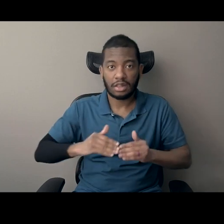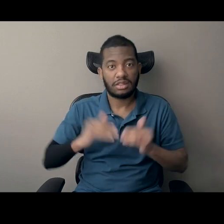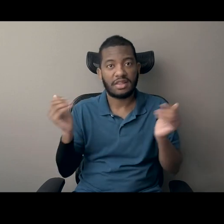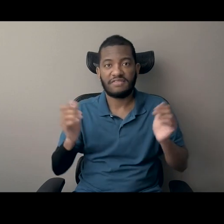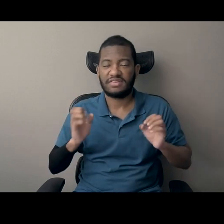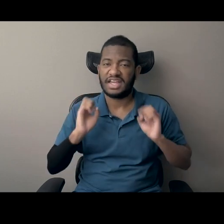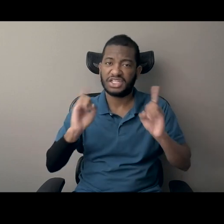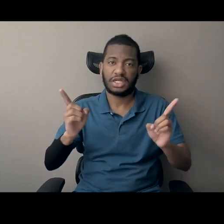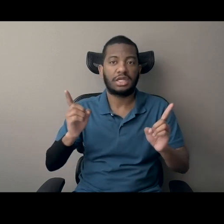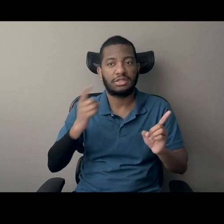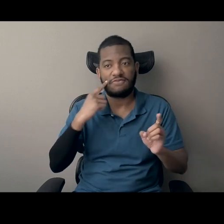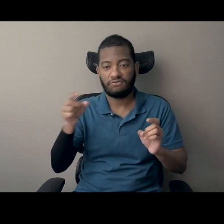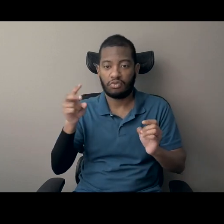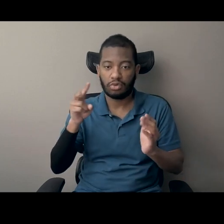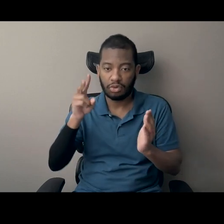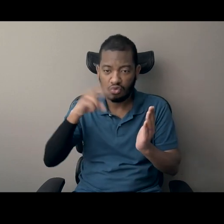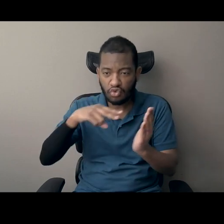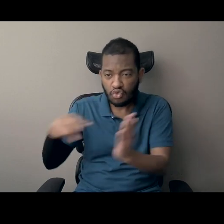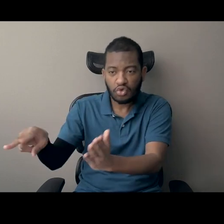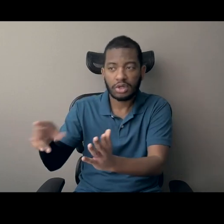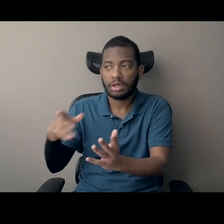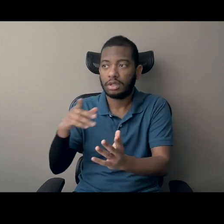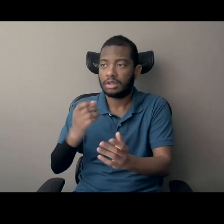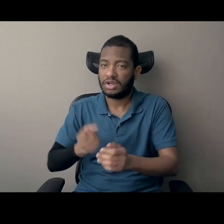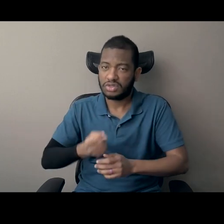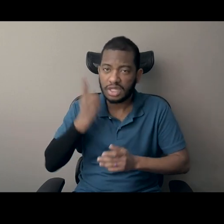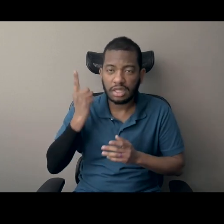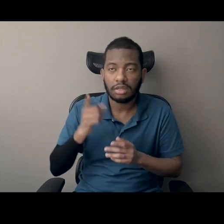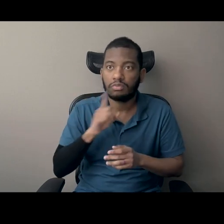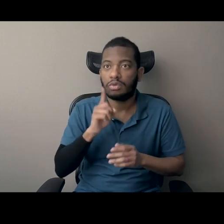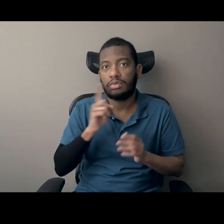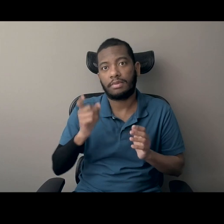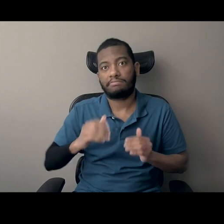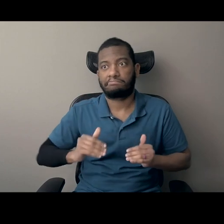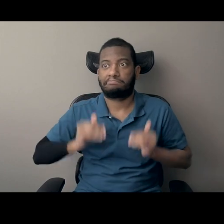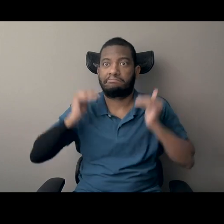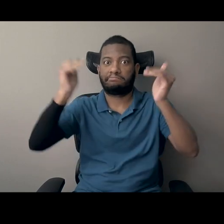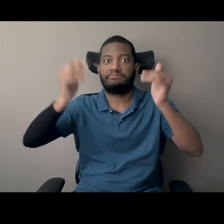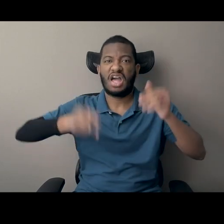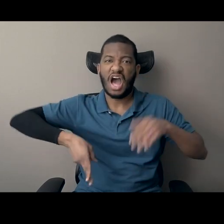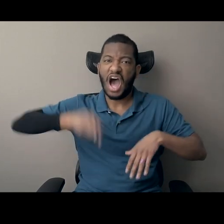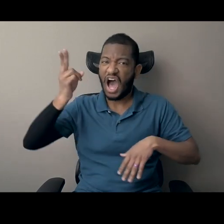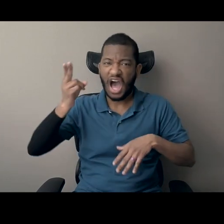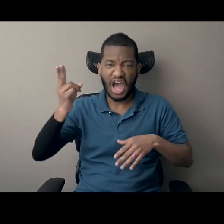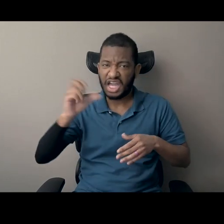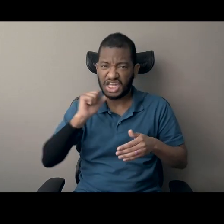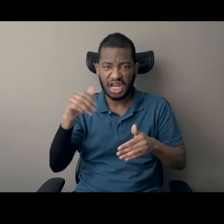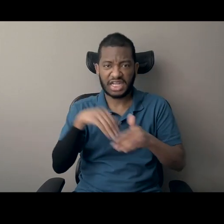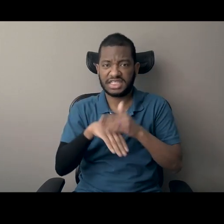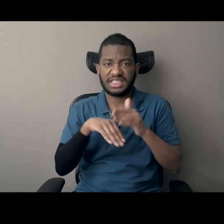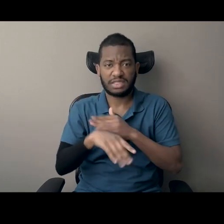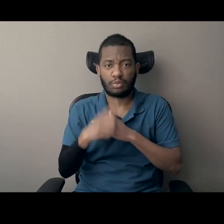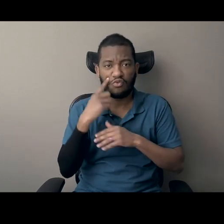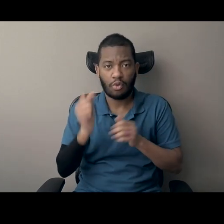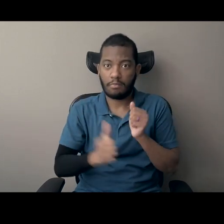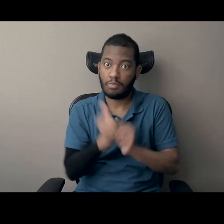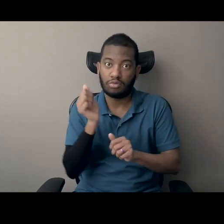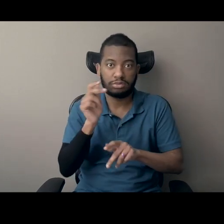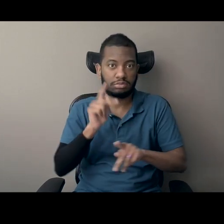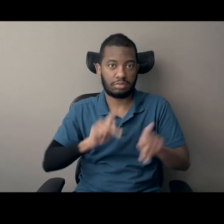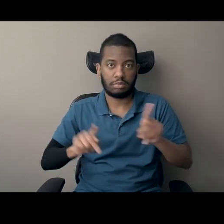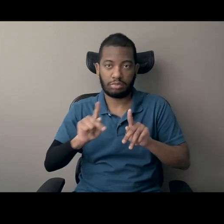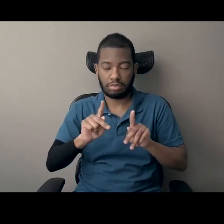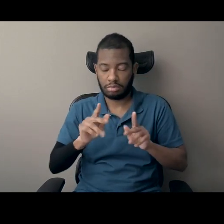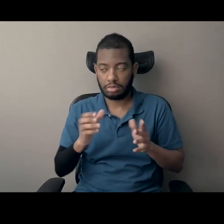And, and so I really wanted to take what was out there and distill it and put it in a story that was relatable